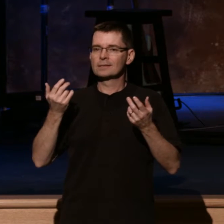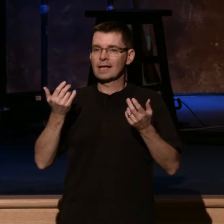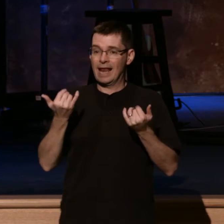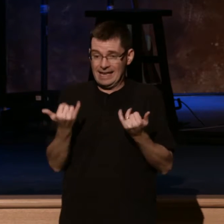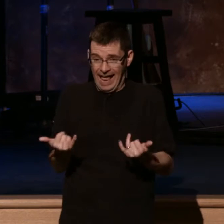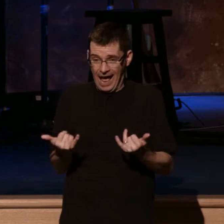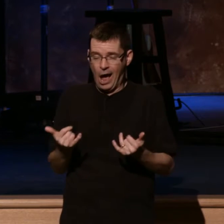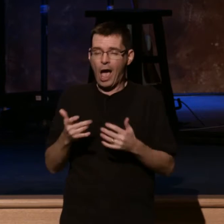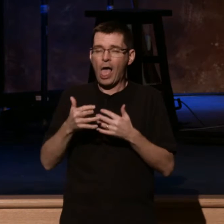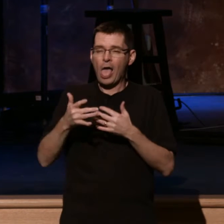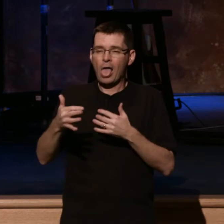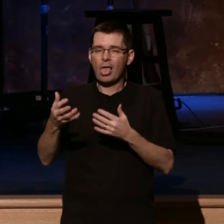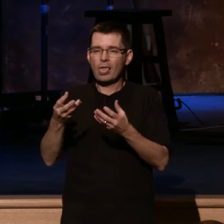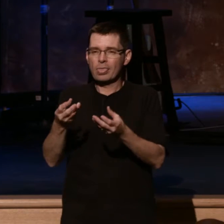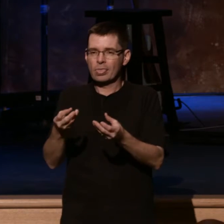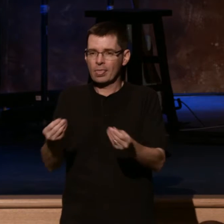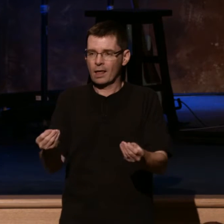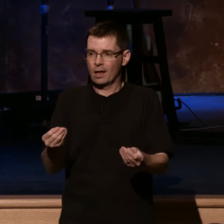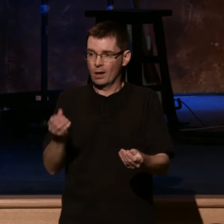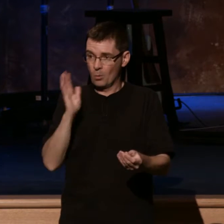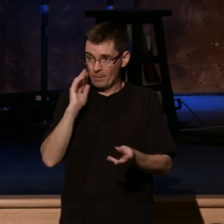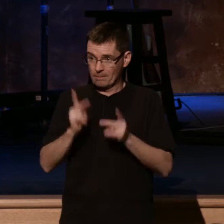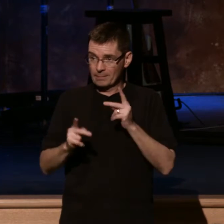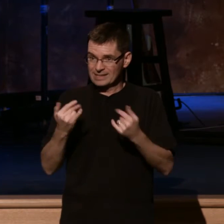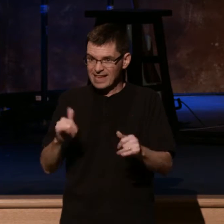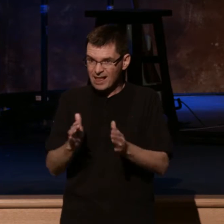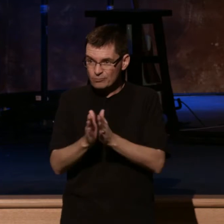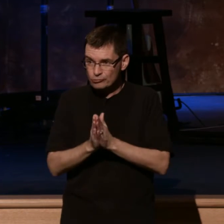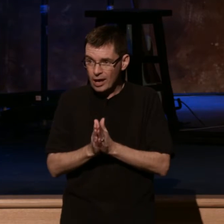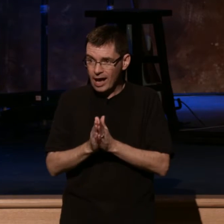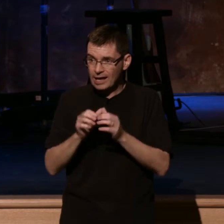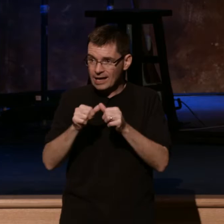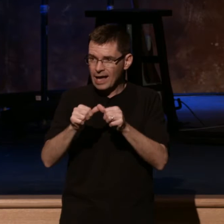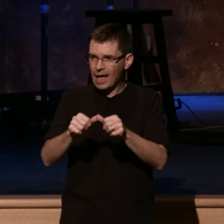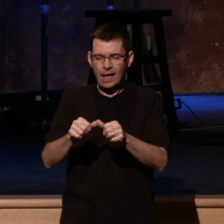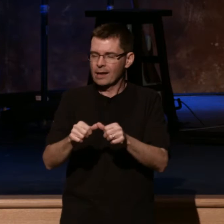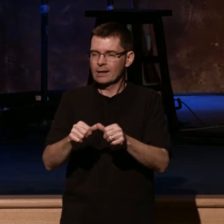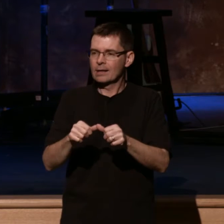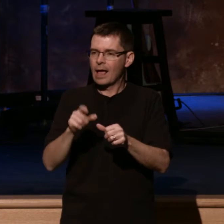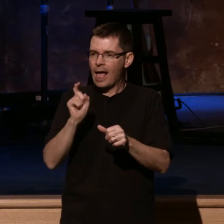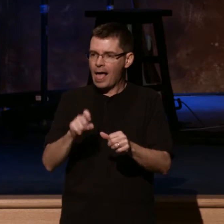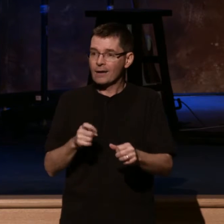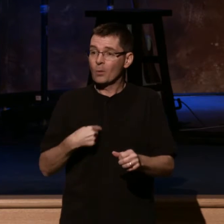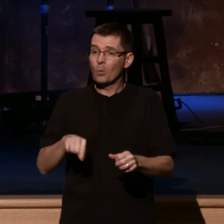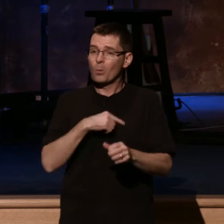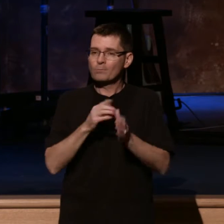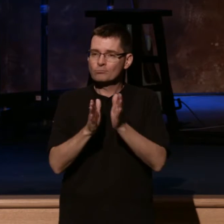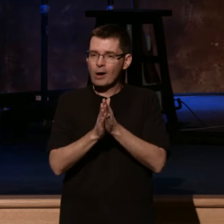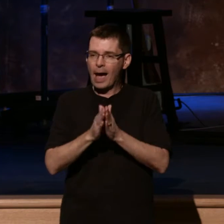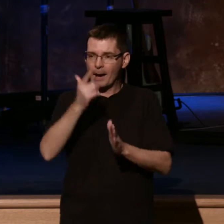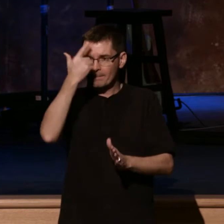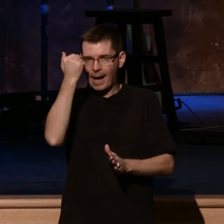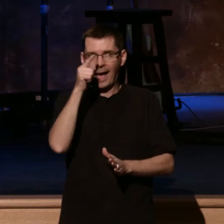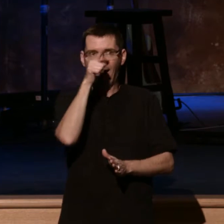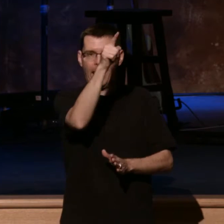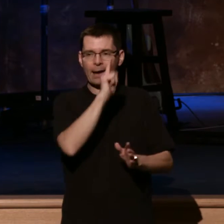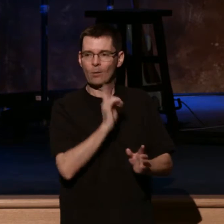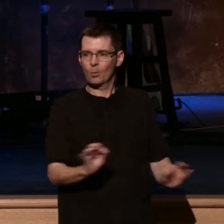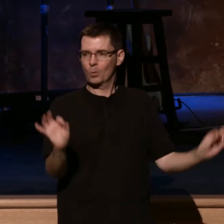passion as we were before the revival? You see, this, again, is about the worthiness of Christ. It's not about the effect. Revival is a